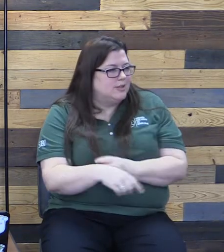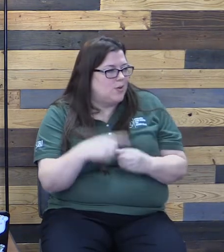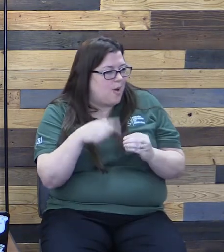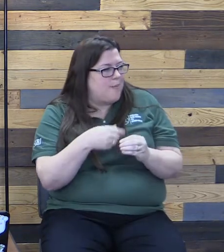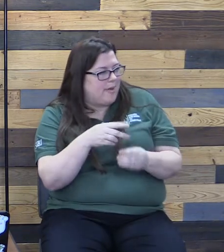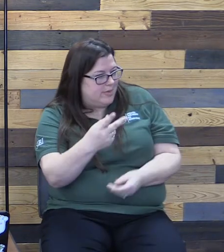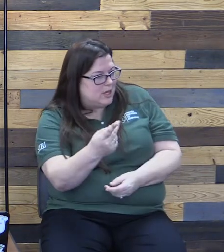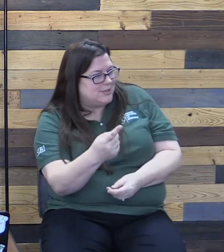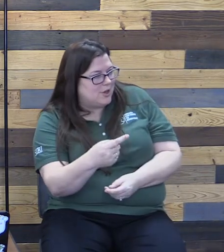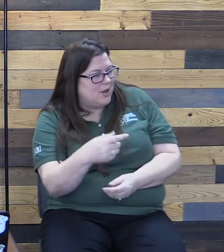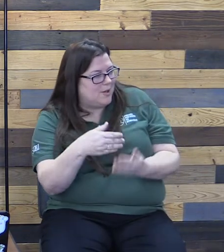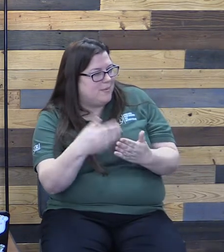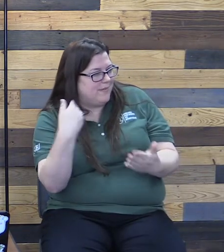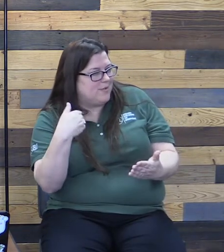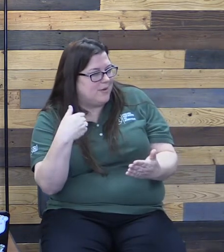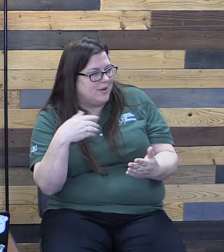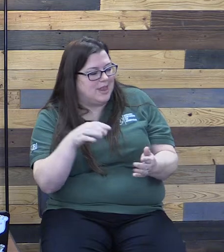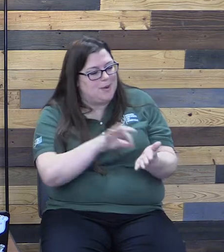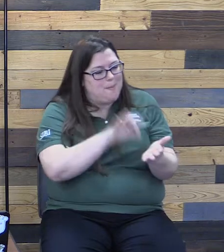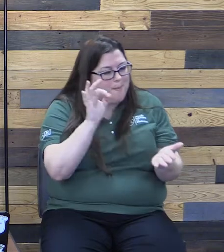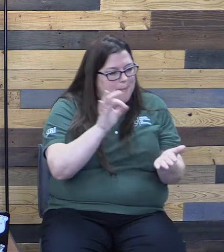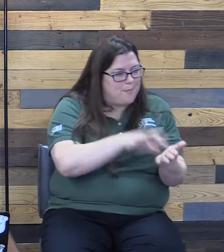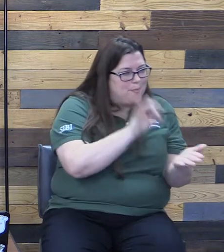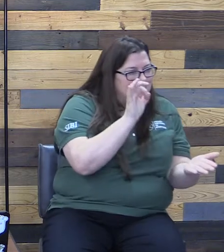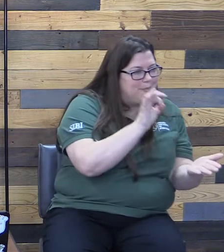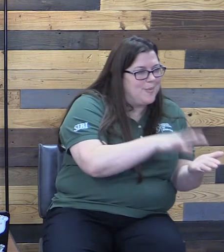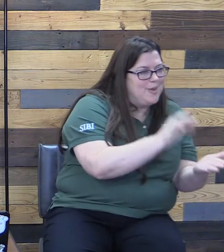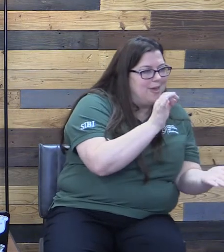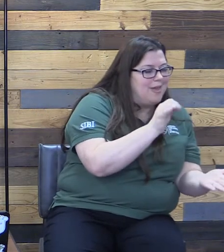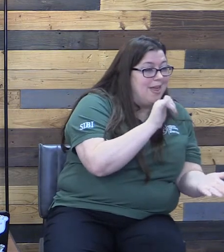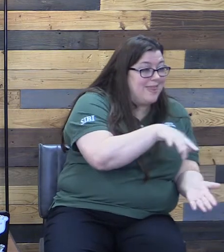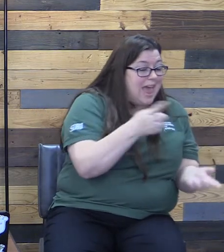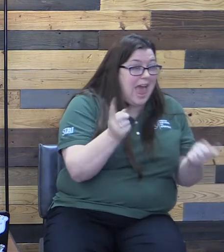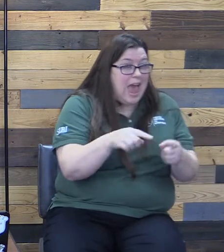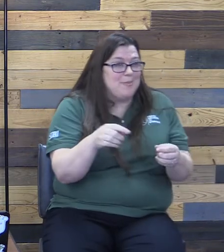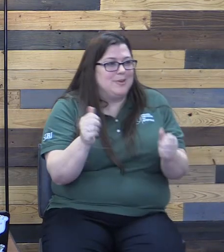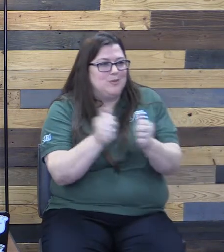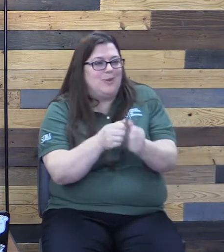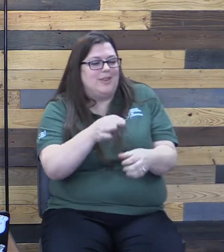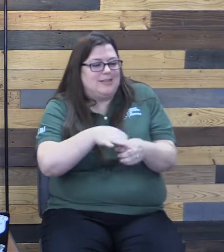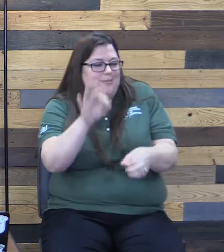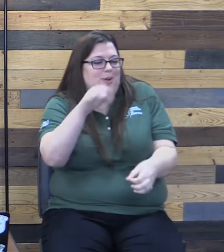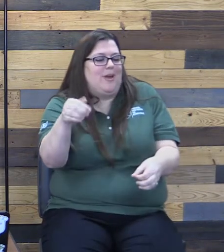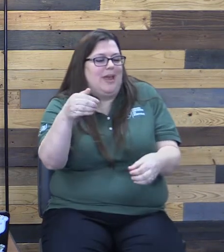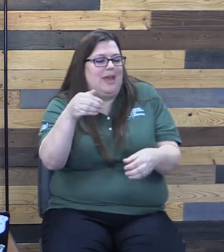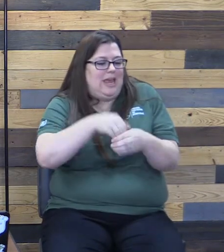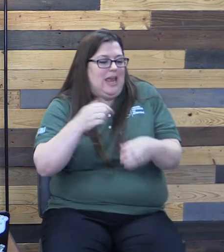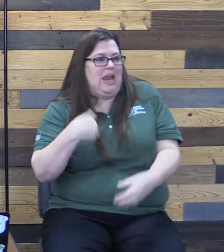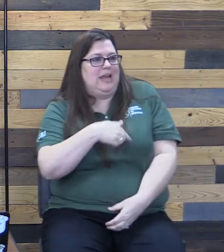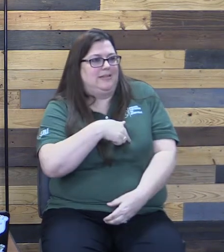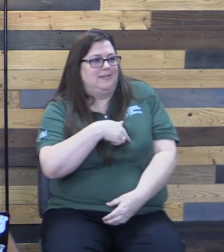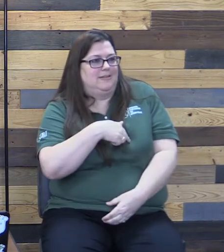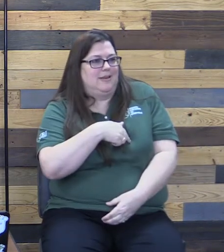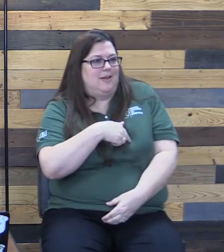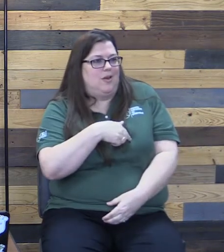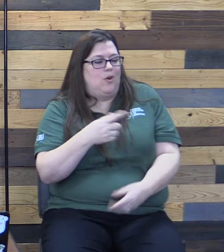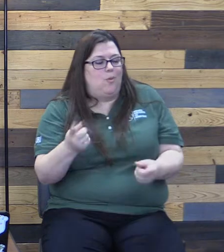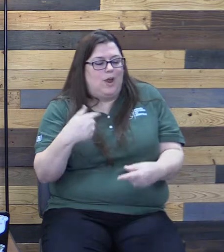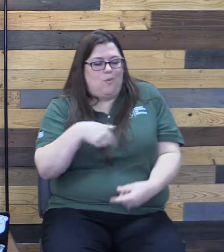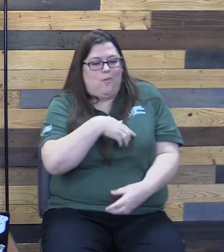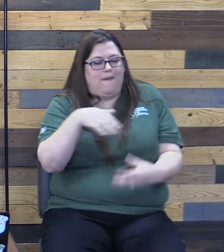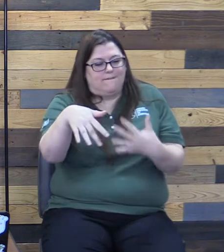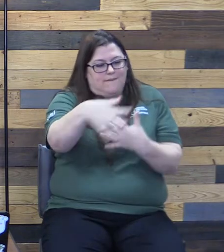away at those things, that comes because the Spirit is in us. So when we fellowship with the Spirit, those things start to become